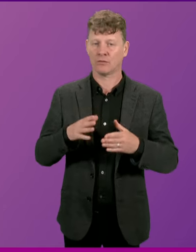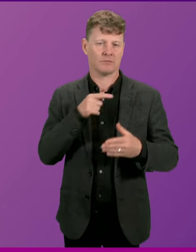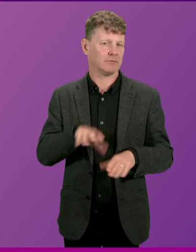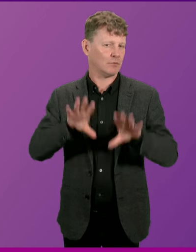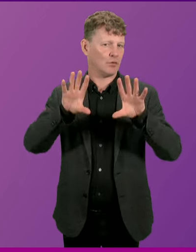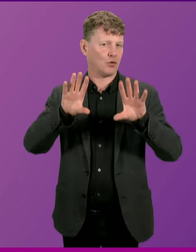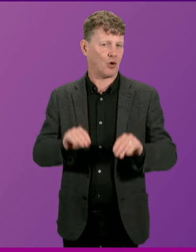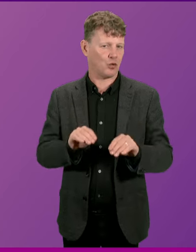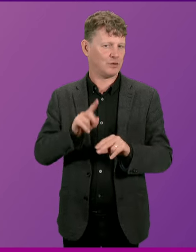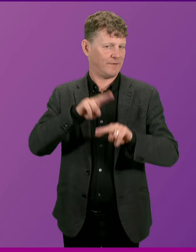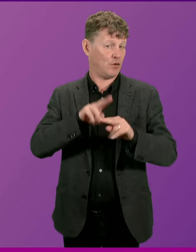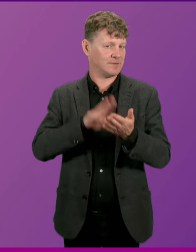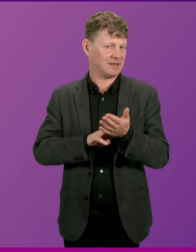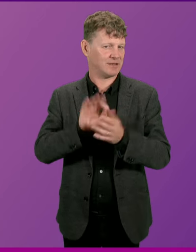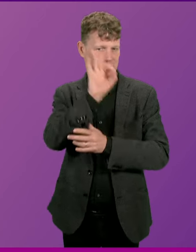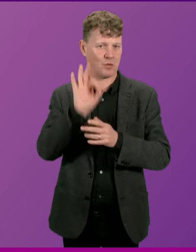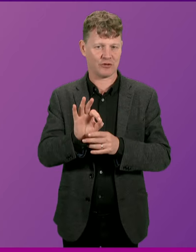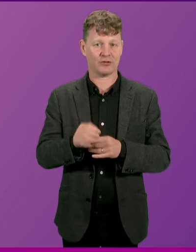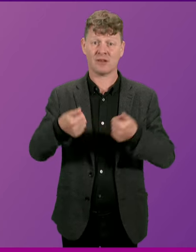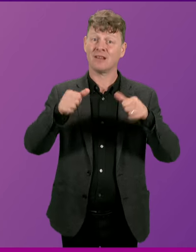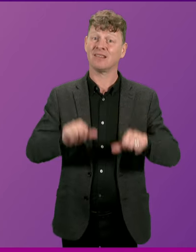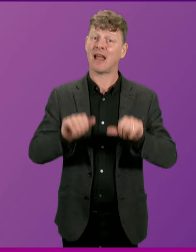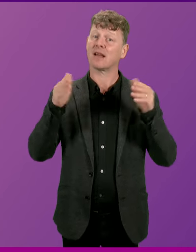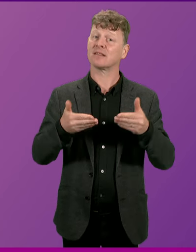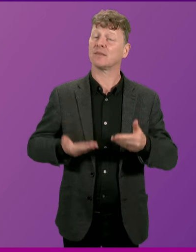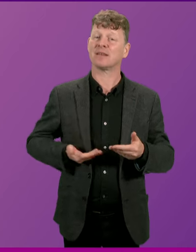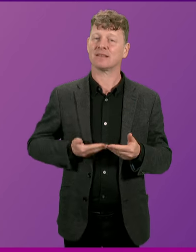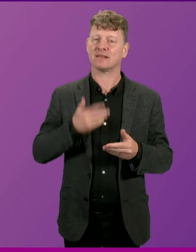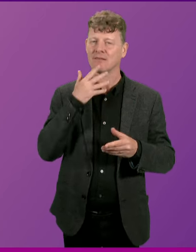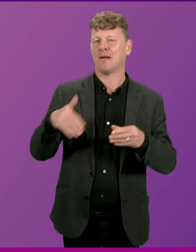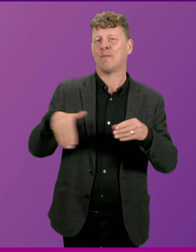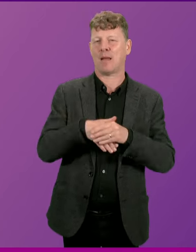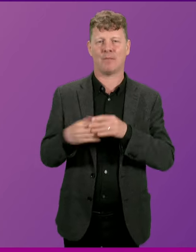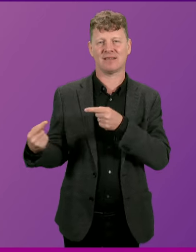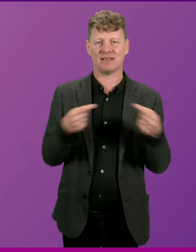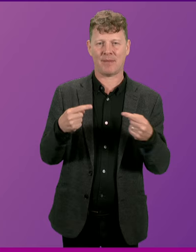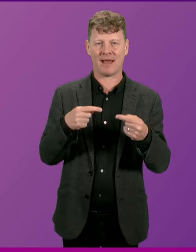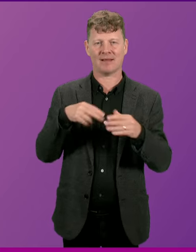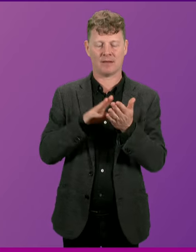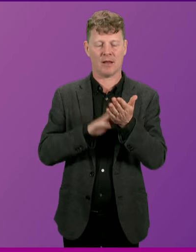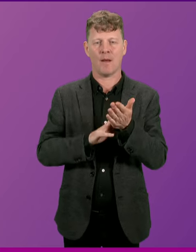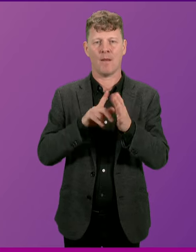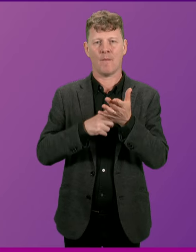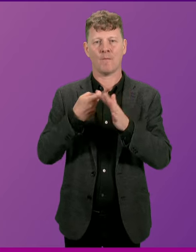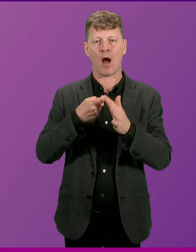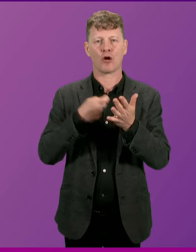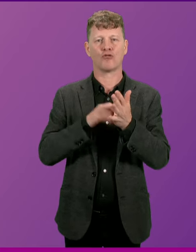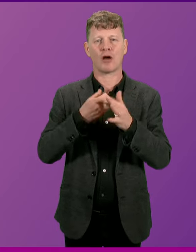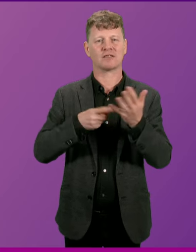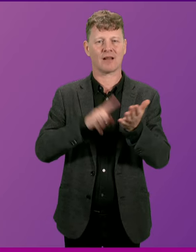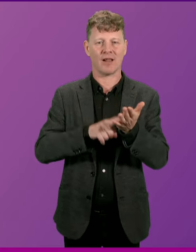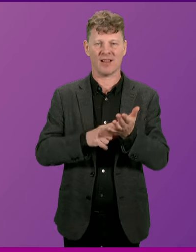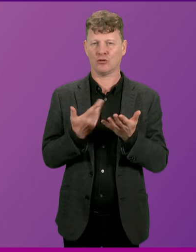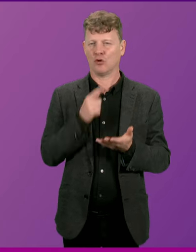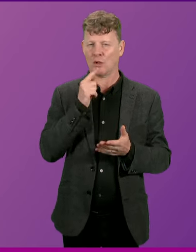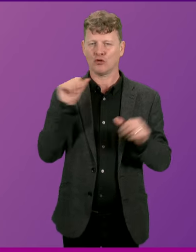concludes First Minister's questions. The next item of business is a members business debate in the name of Mark Ruskell and there'll now be a short